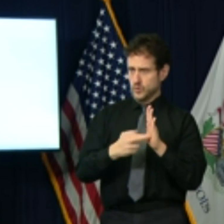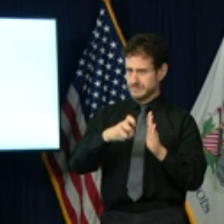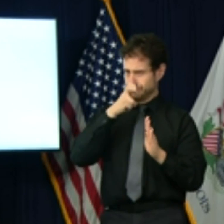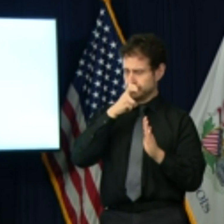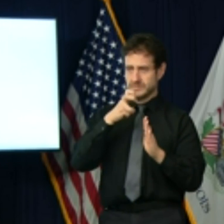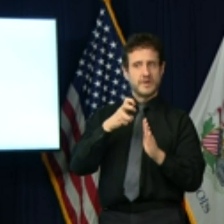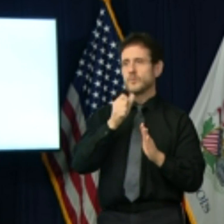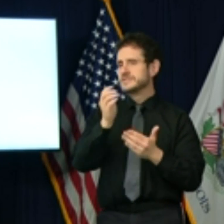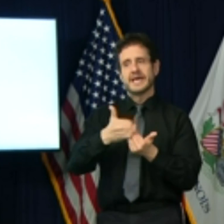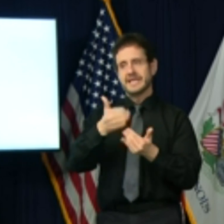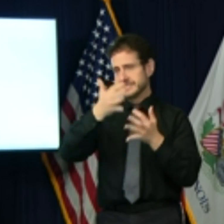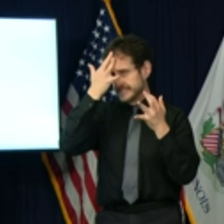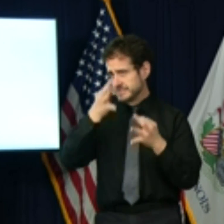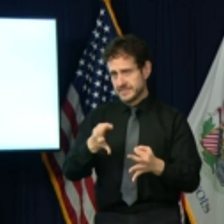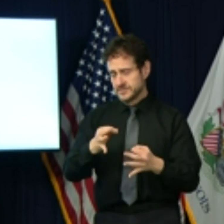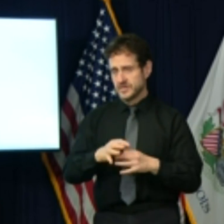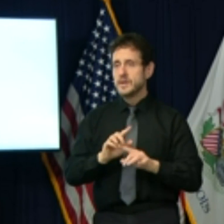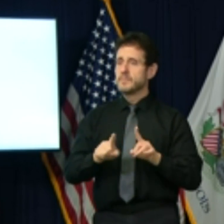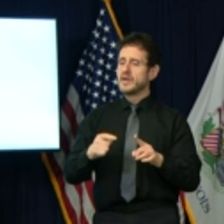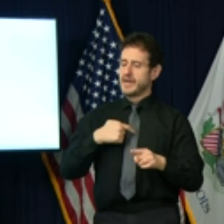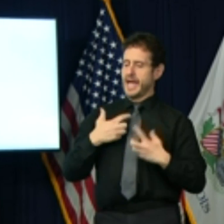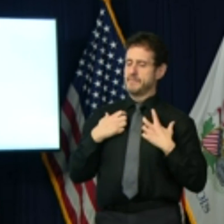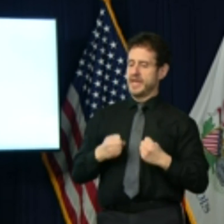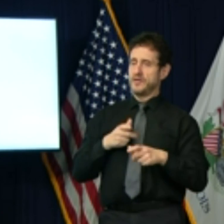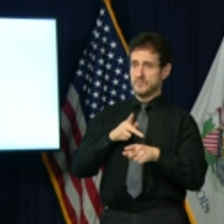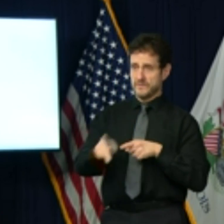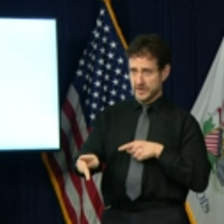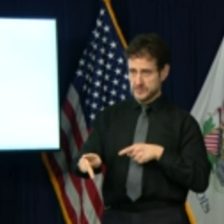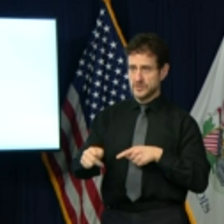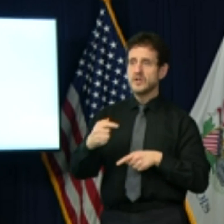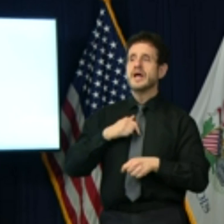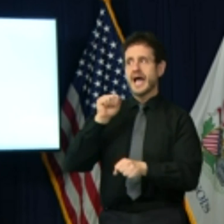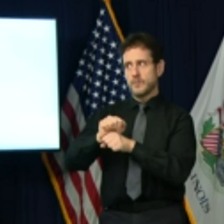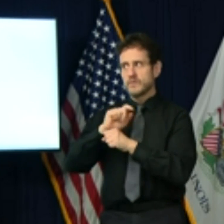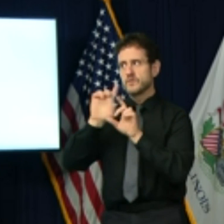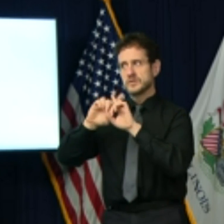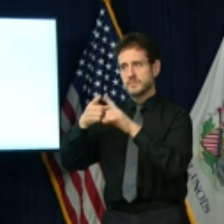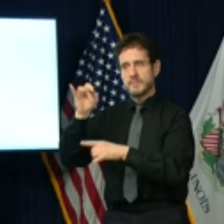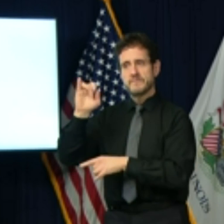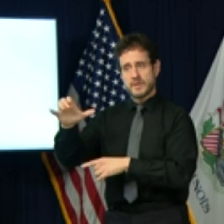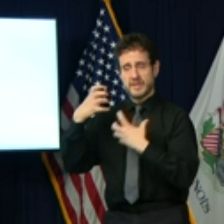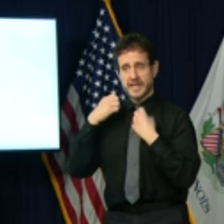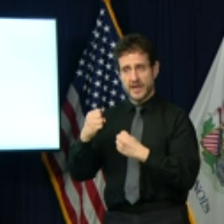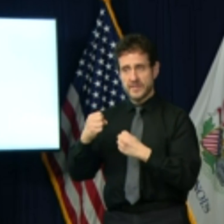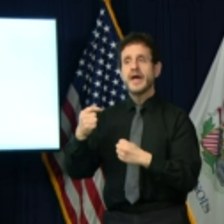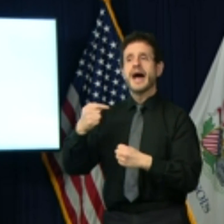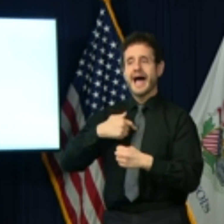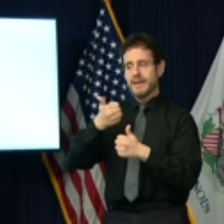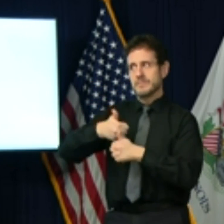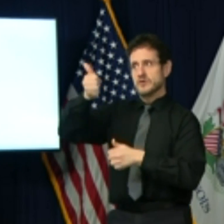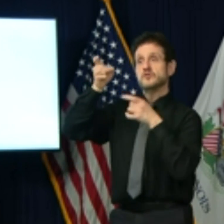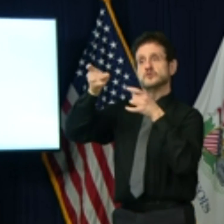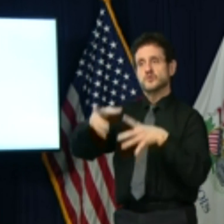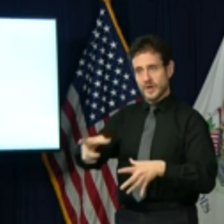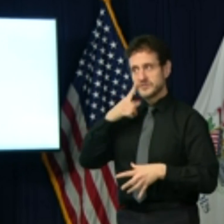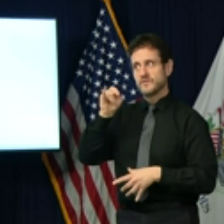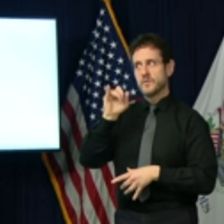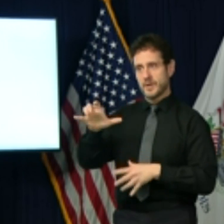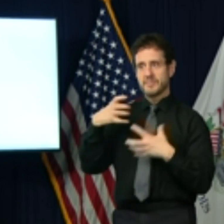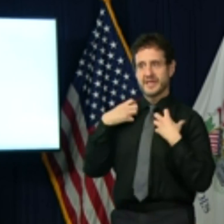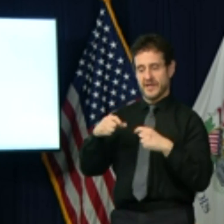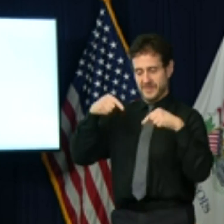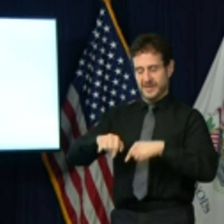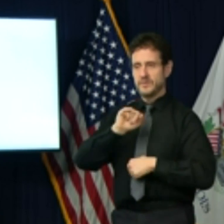into lightly. But speaking as a health professional, as a public health professional, as your director of public health, my